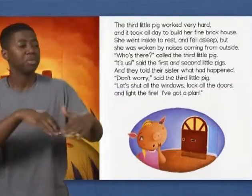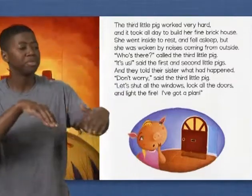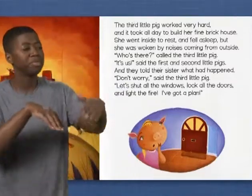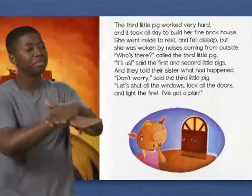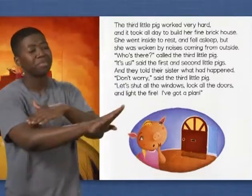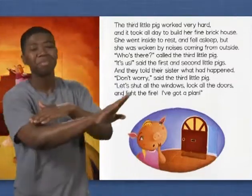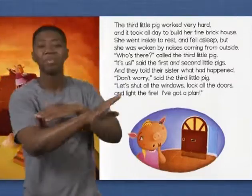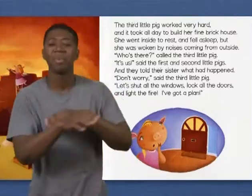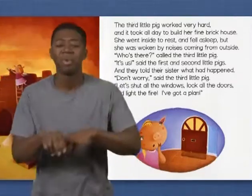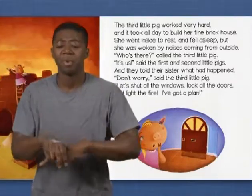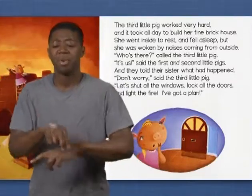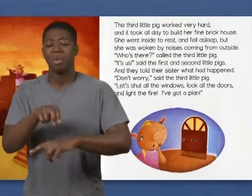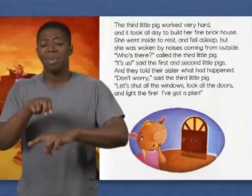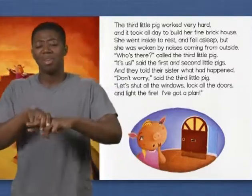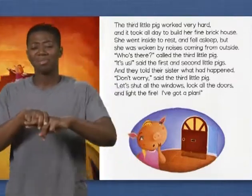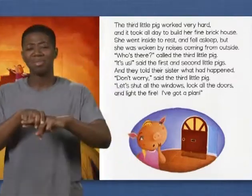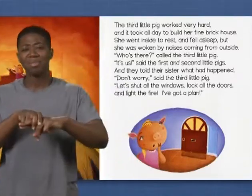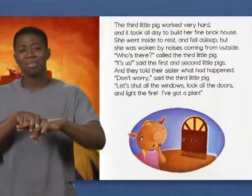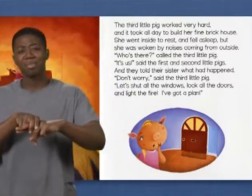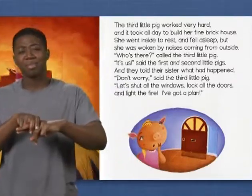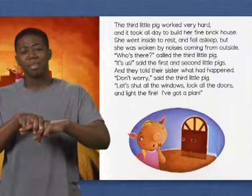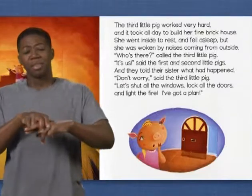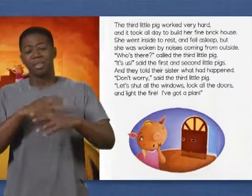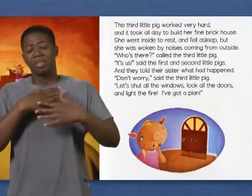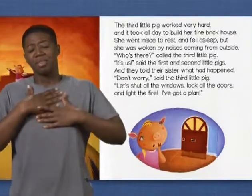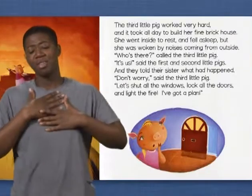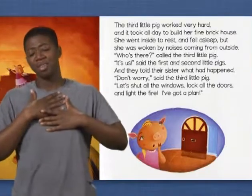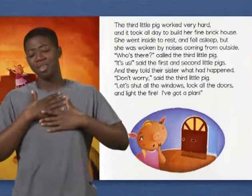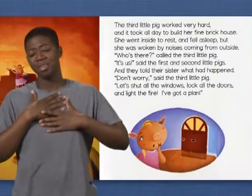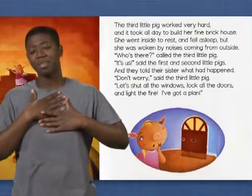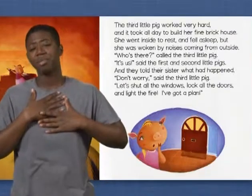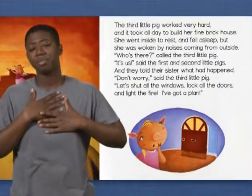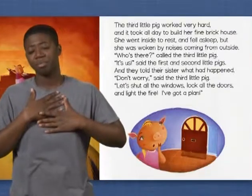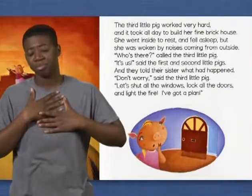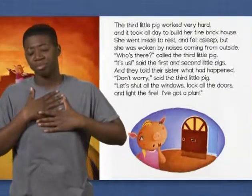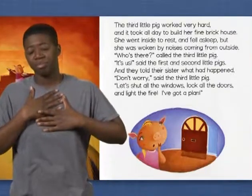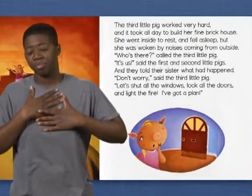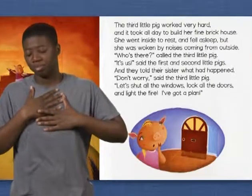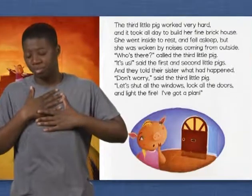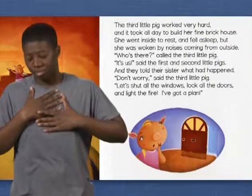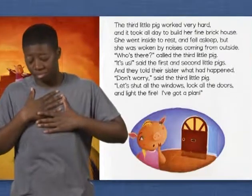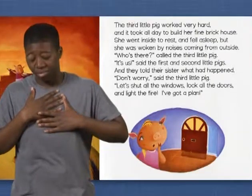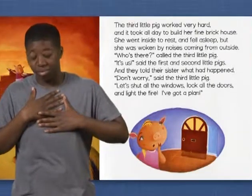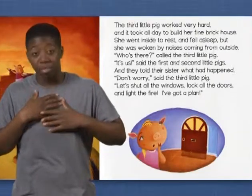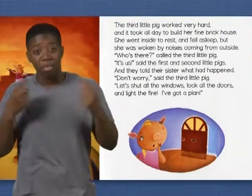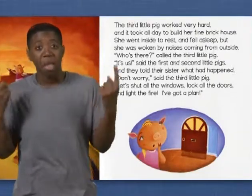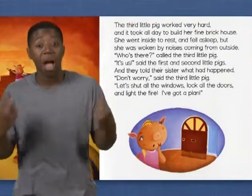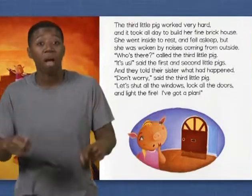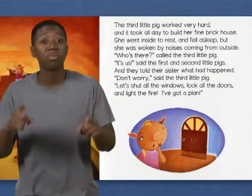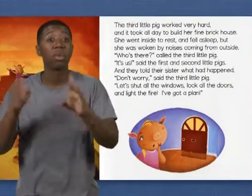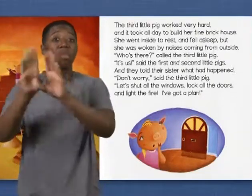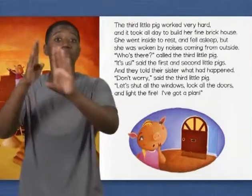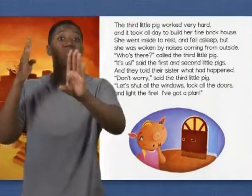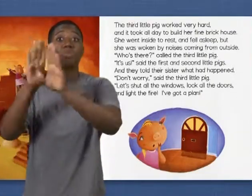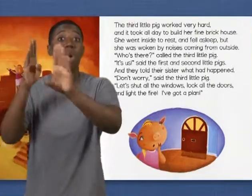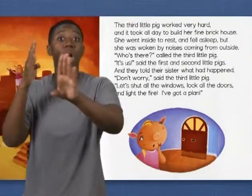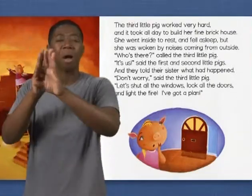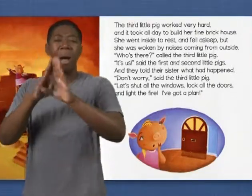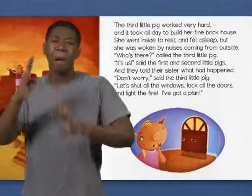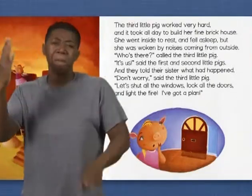She went inside to rest and fell asleep. But she was woken by noises coming from